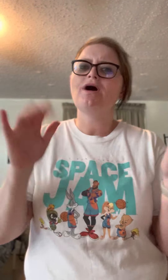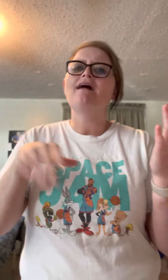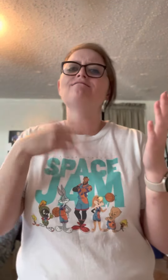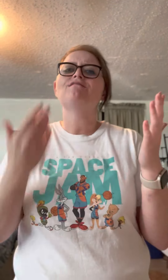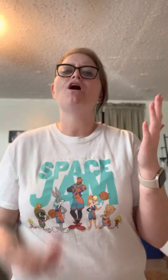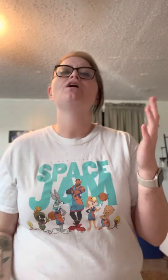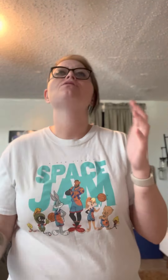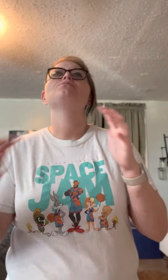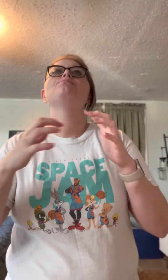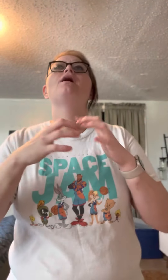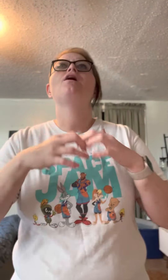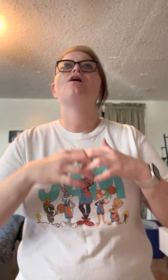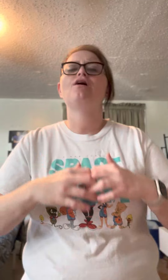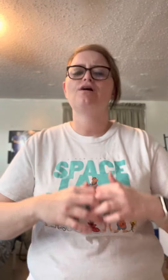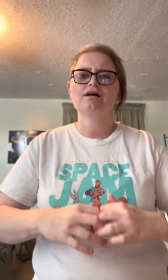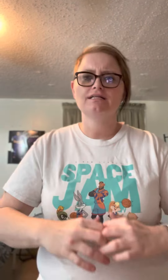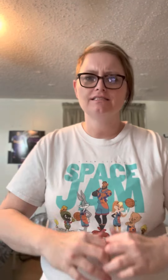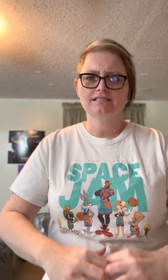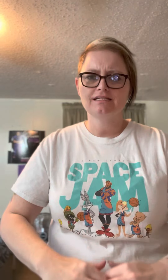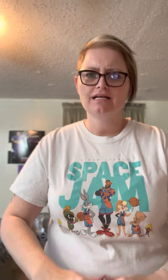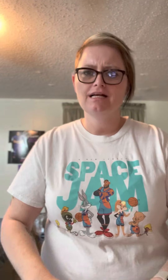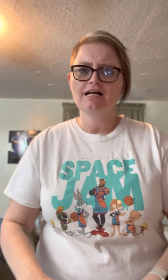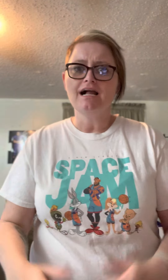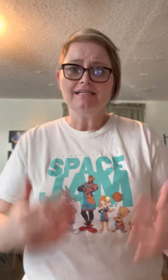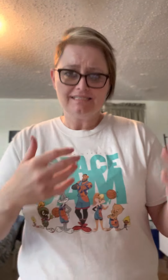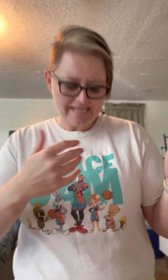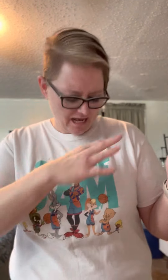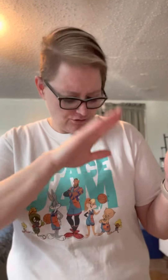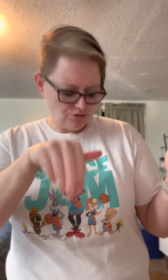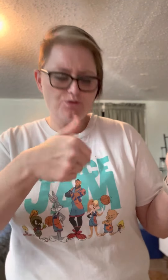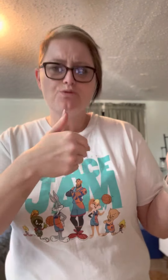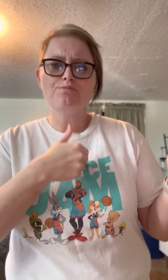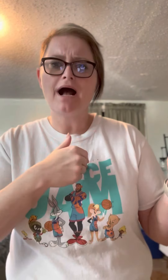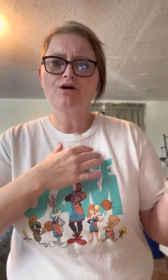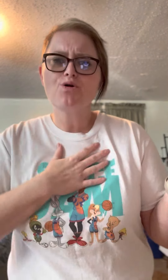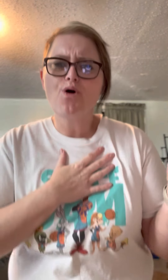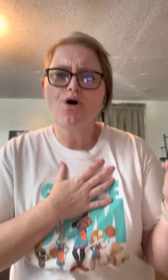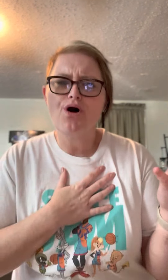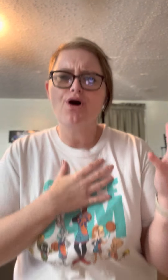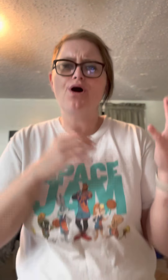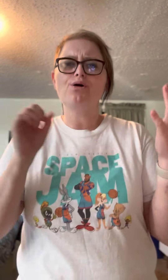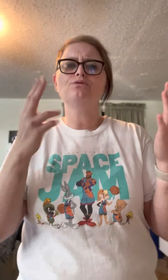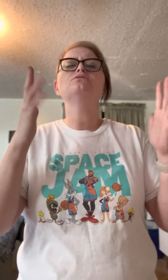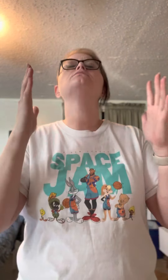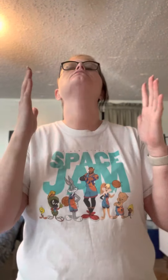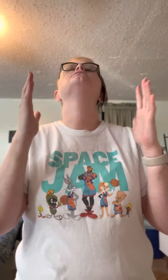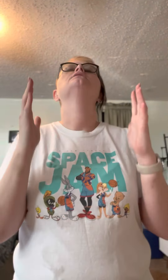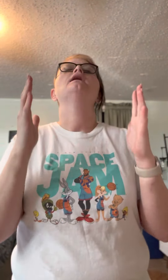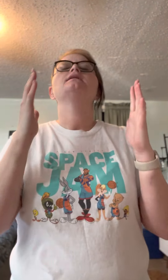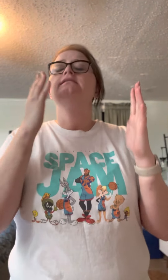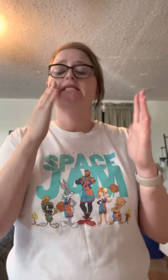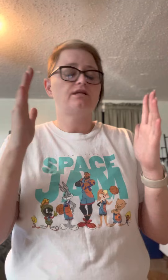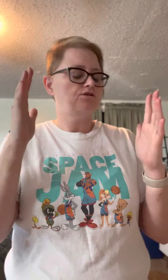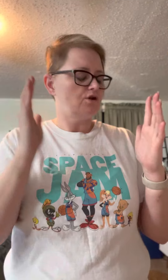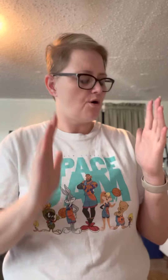I fall apart Down to my corner Didn't know